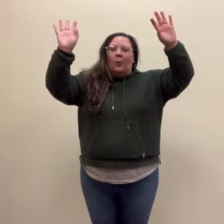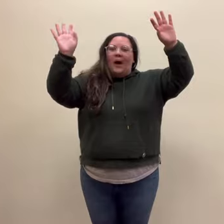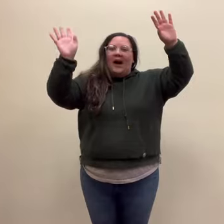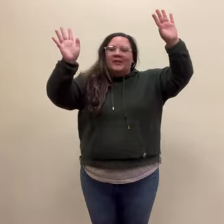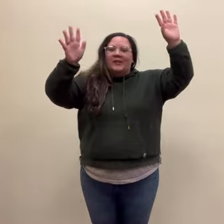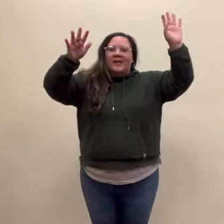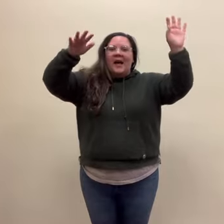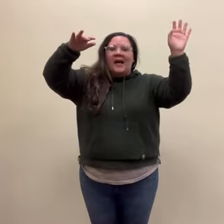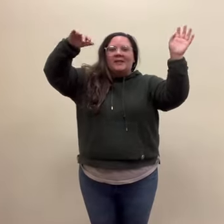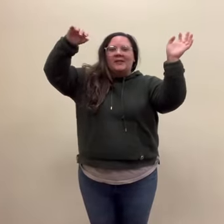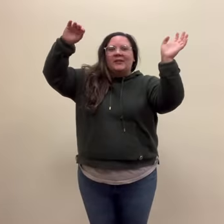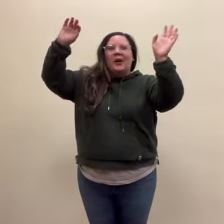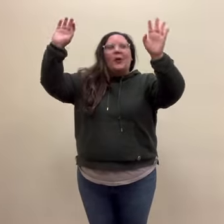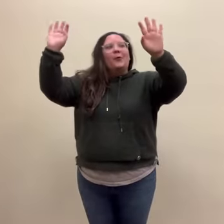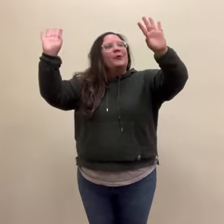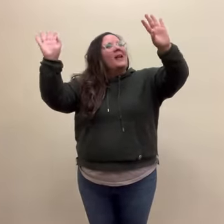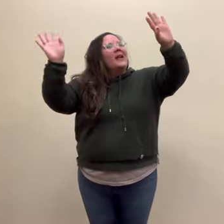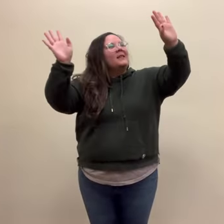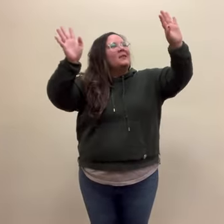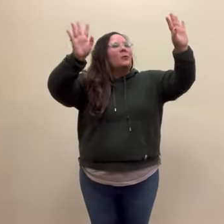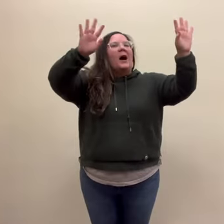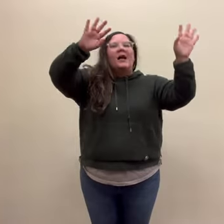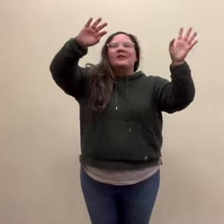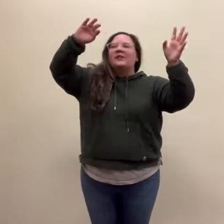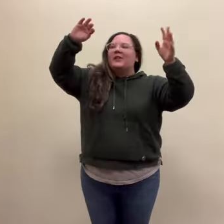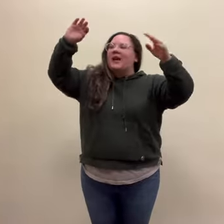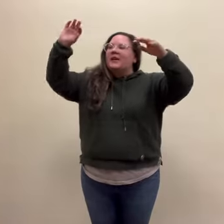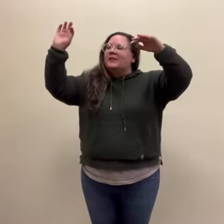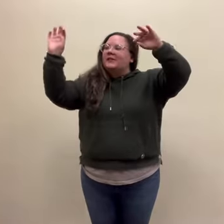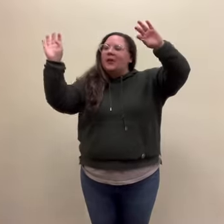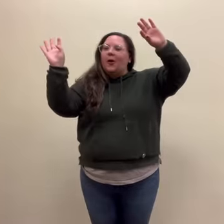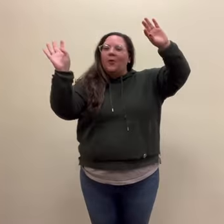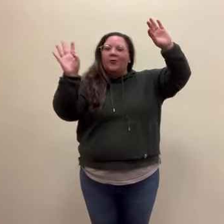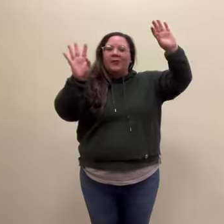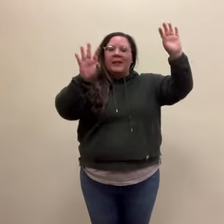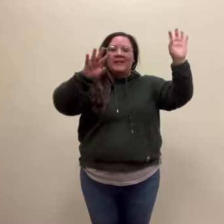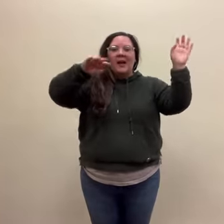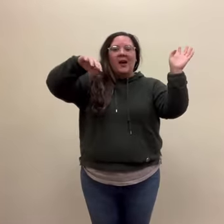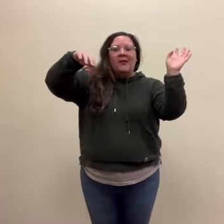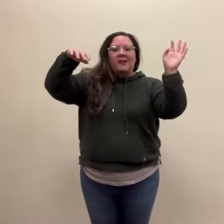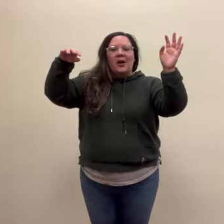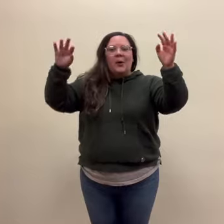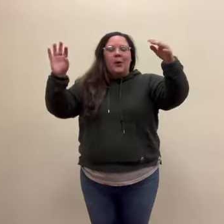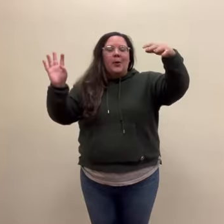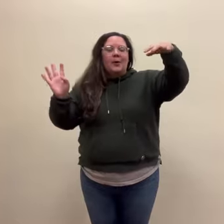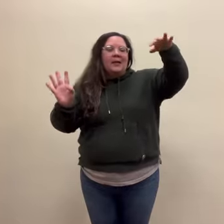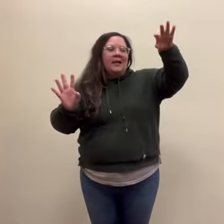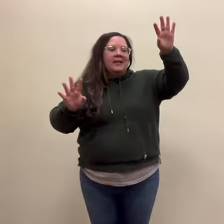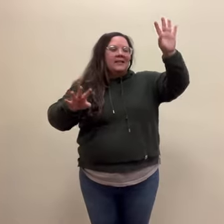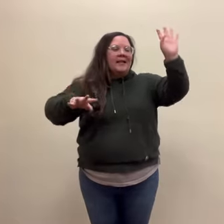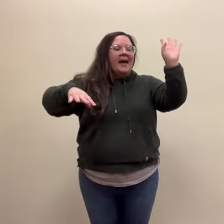Watch the snowflakes, watch the snowflakes floating down,